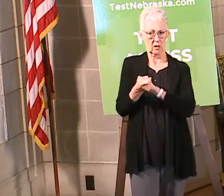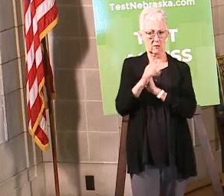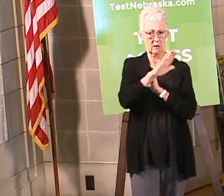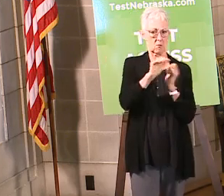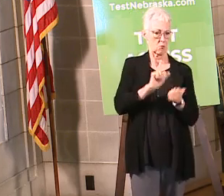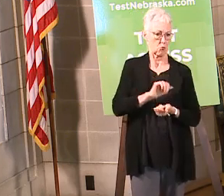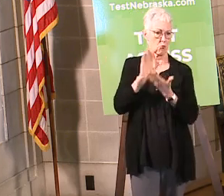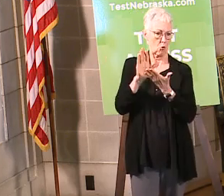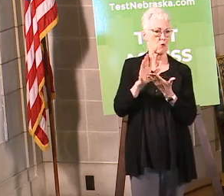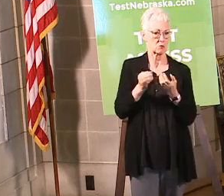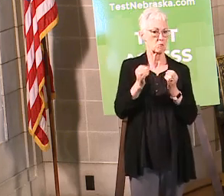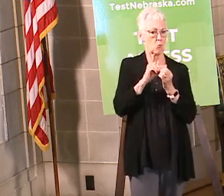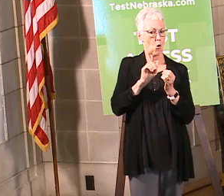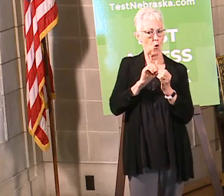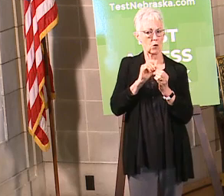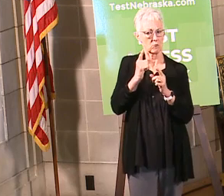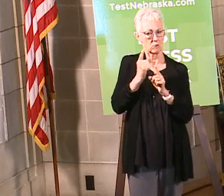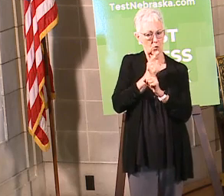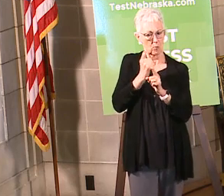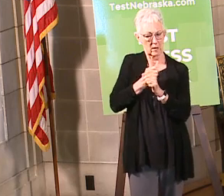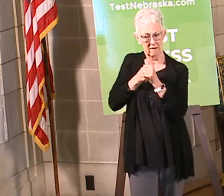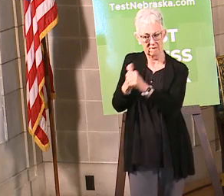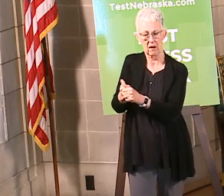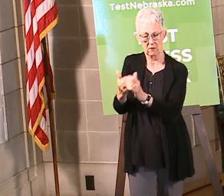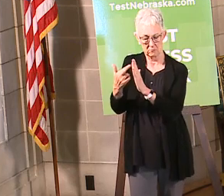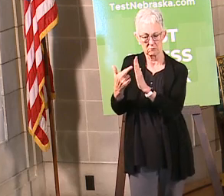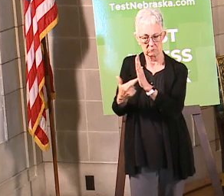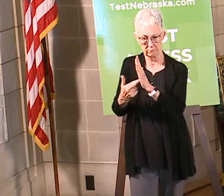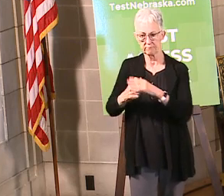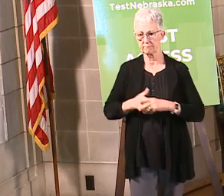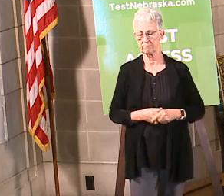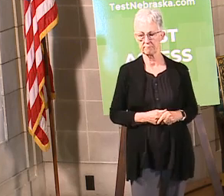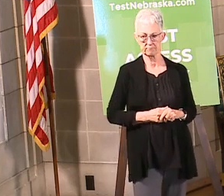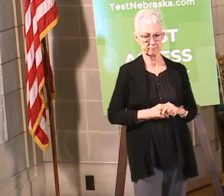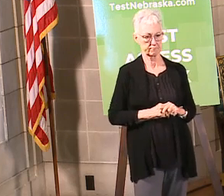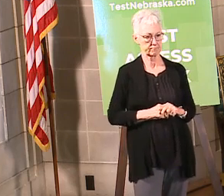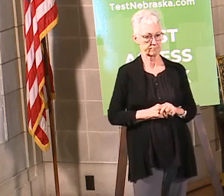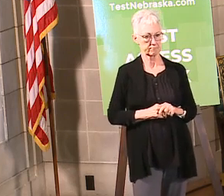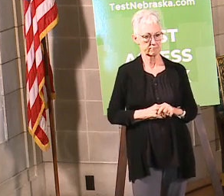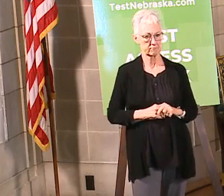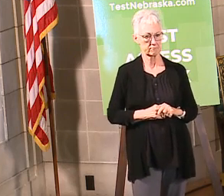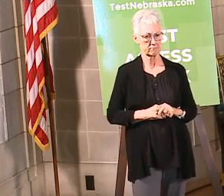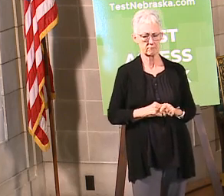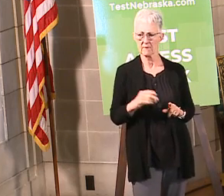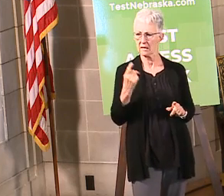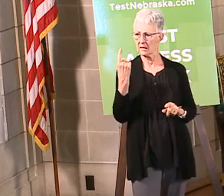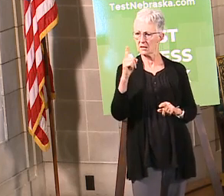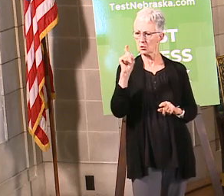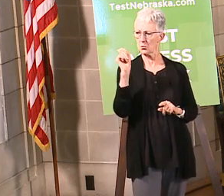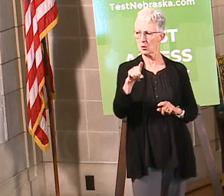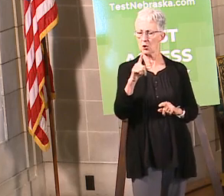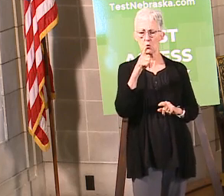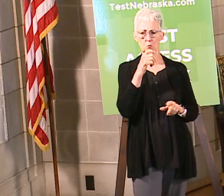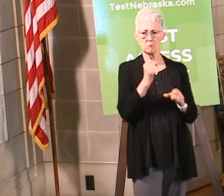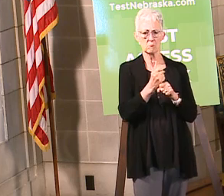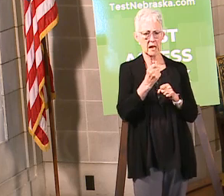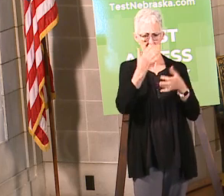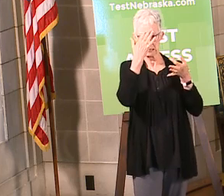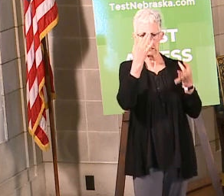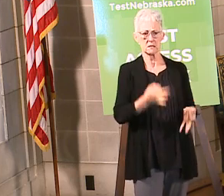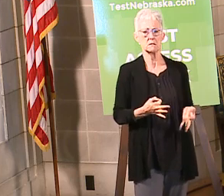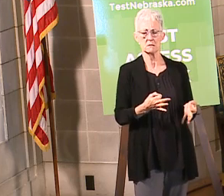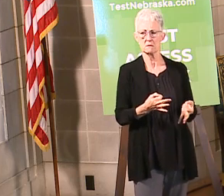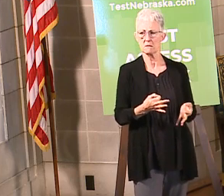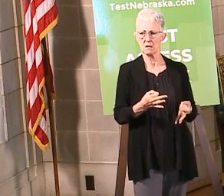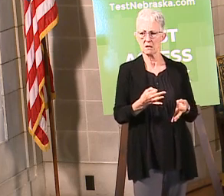want to start. Brad Beam, KHAS Radio. Who makes the final decision on loosening the DHMs for the health